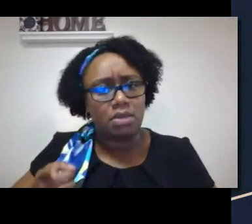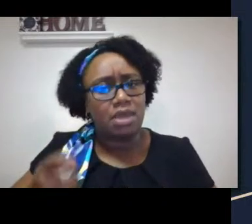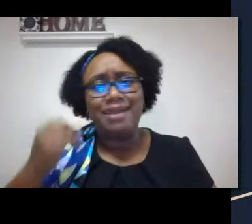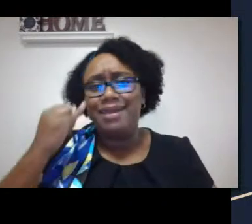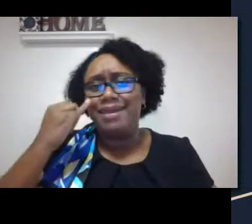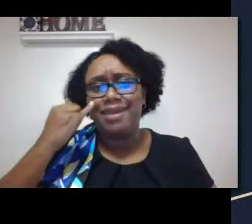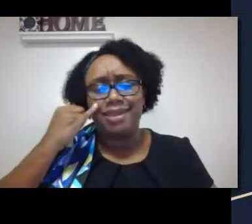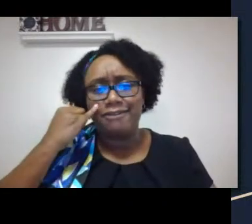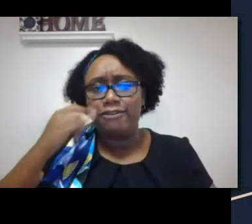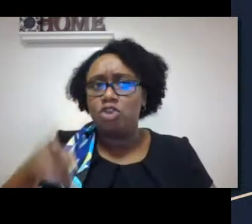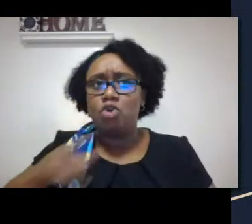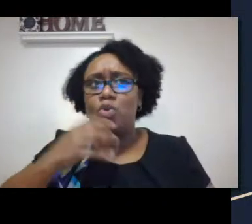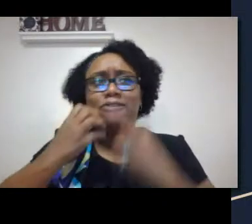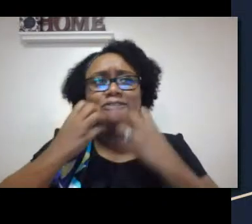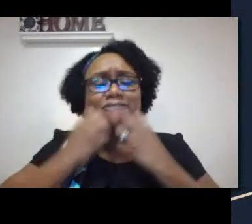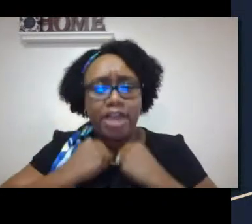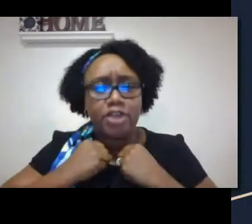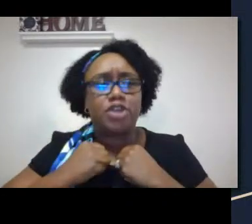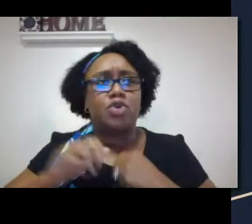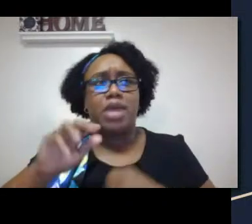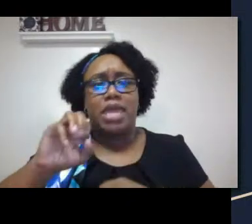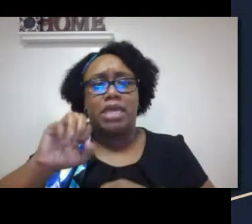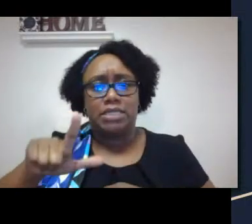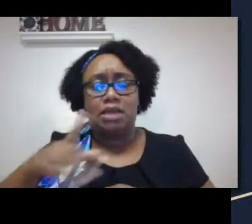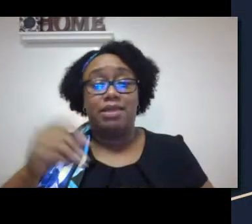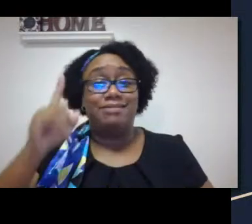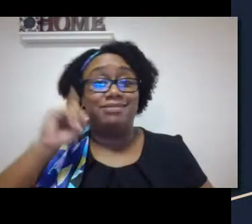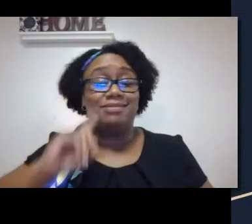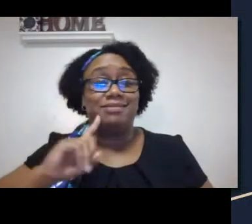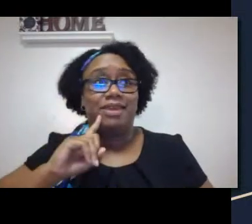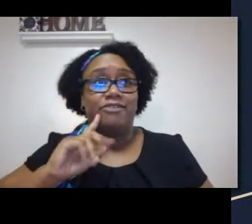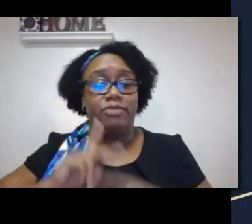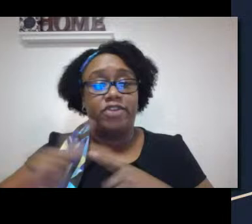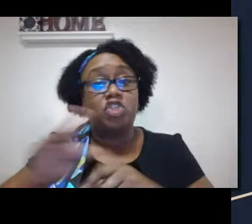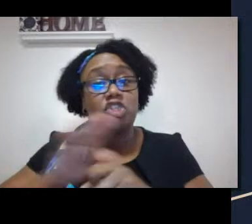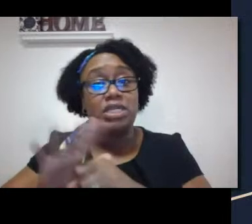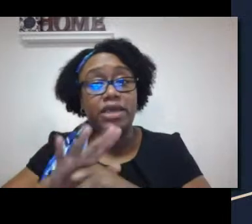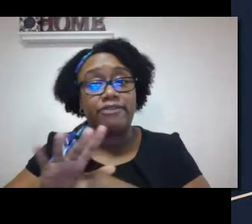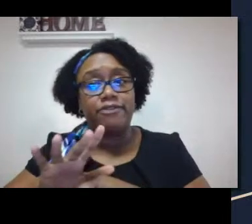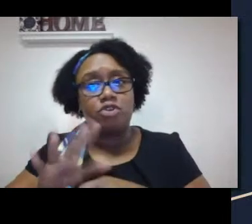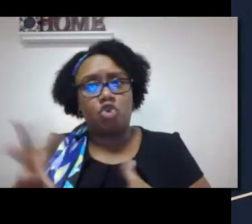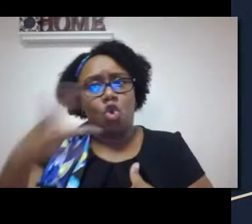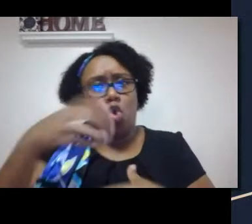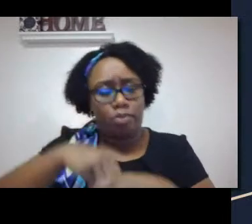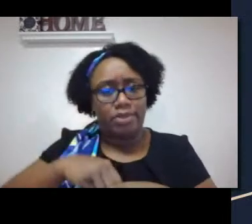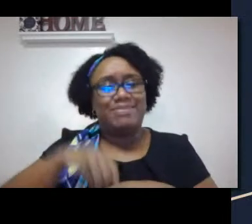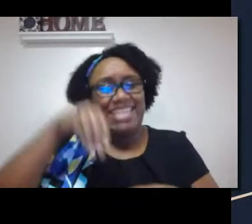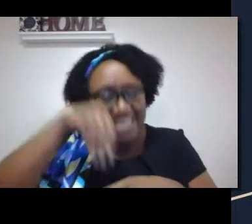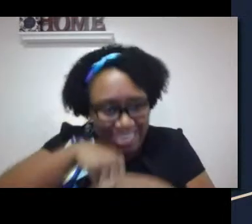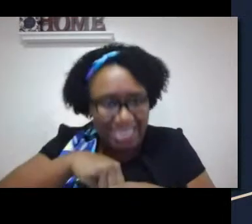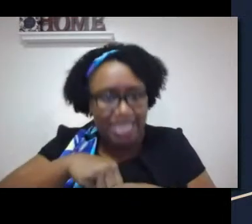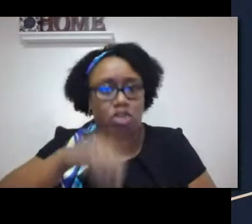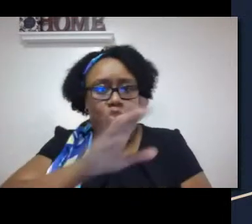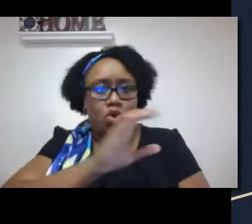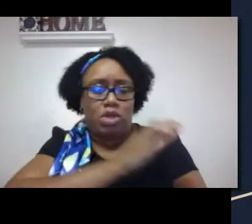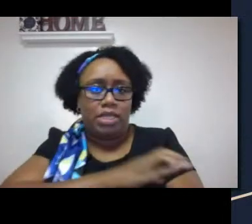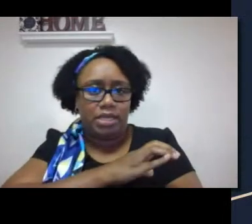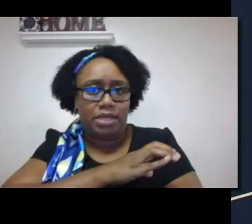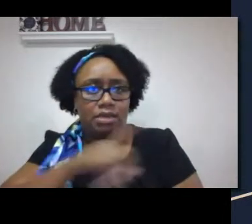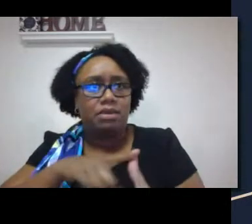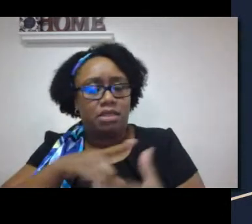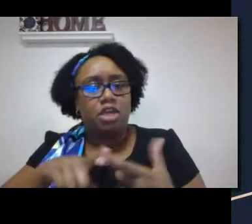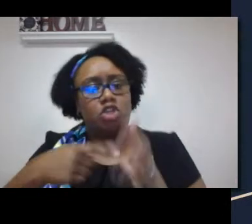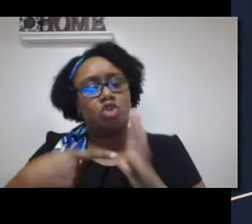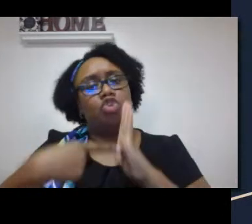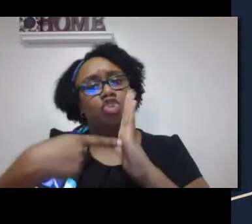speech therapist, they have those specialists. Why don't they have an ASL sign language specialist? That clearly demonstrates that